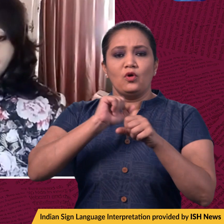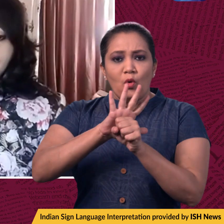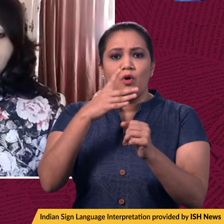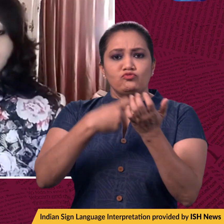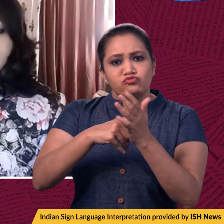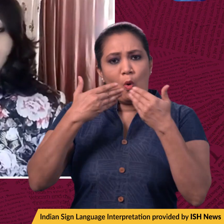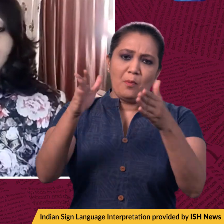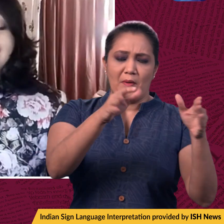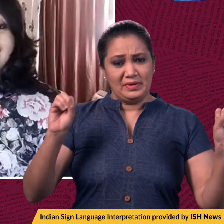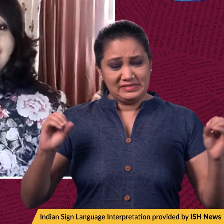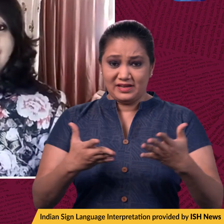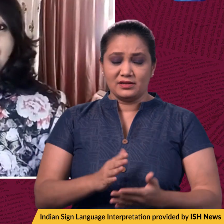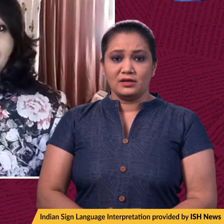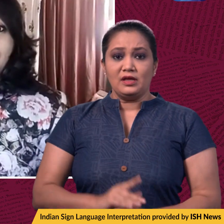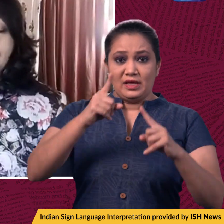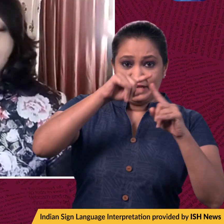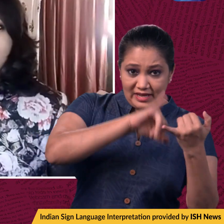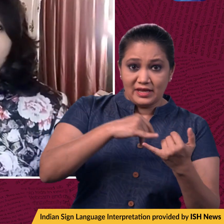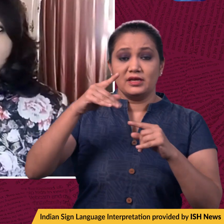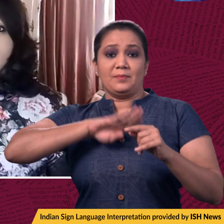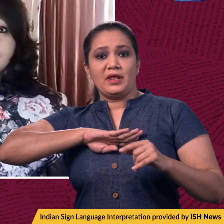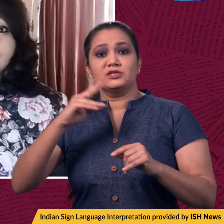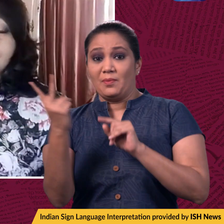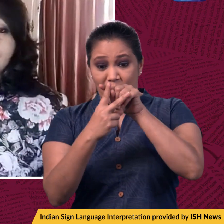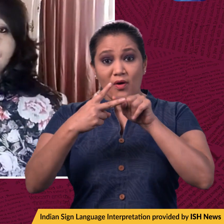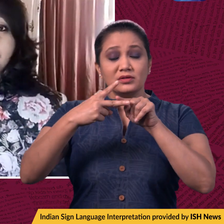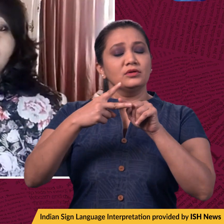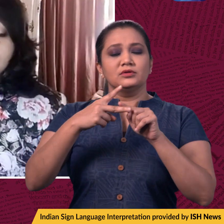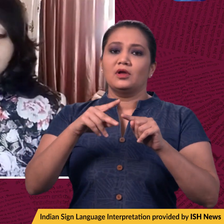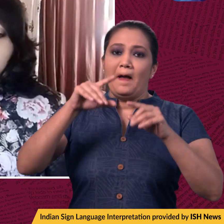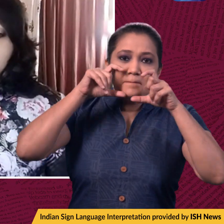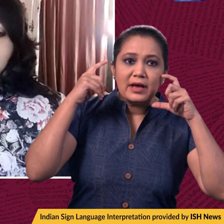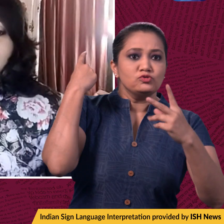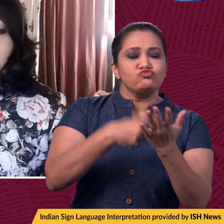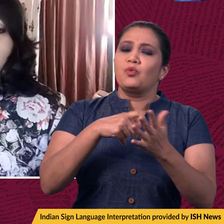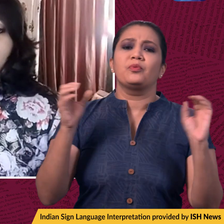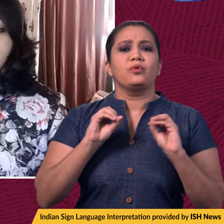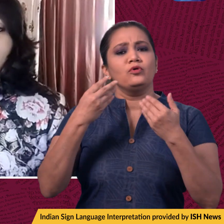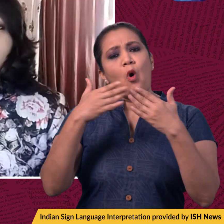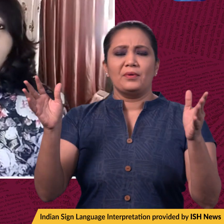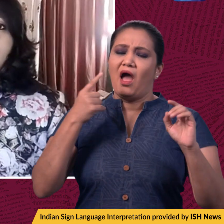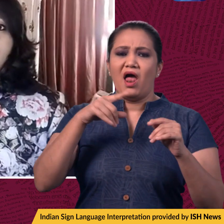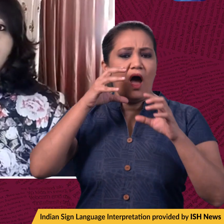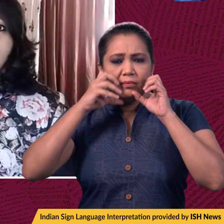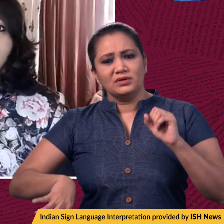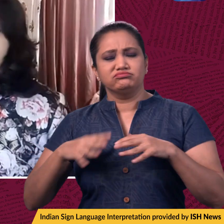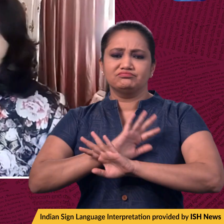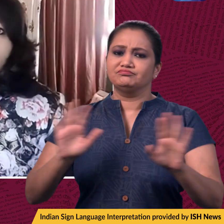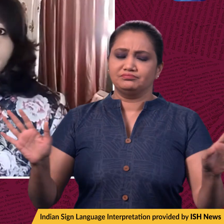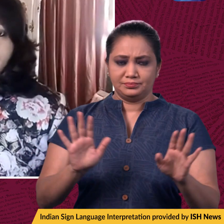restrictions. Telangana and Maharashtra have also lifted mask mandates apart from other COVID